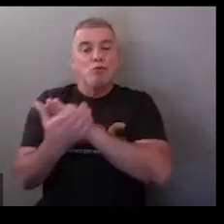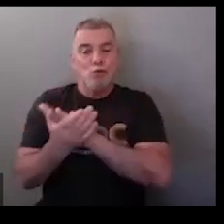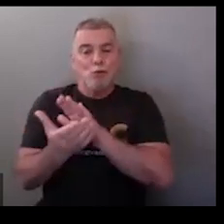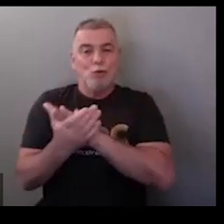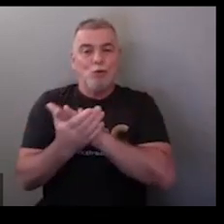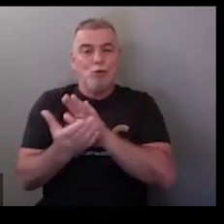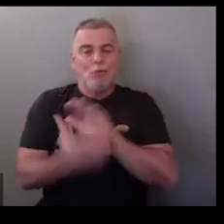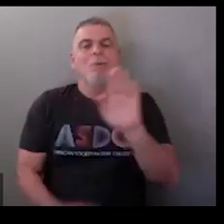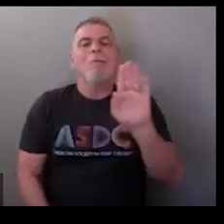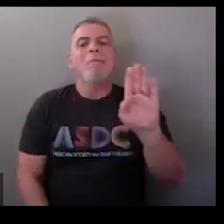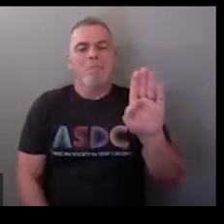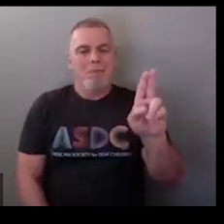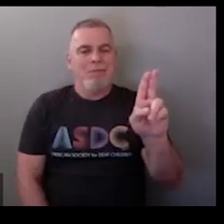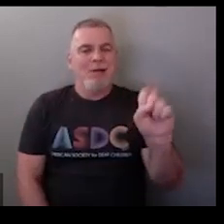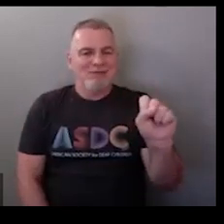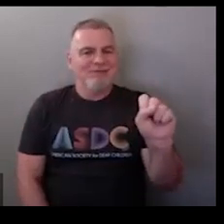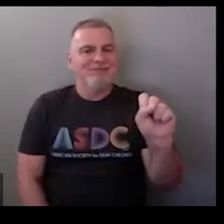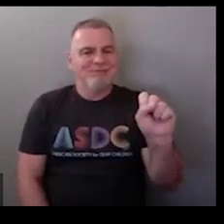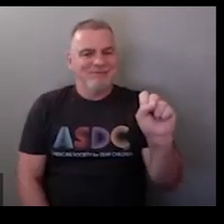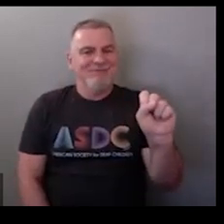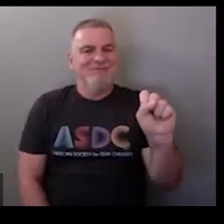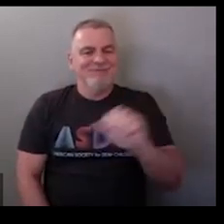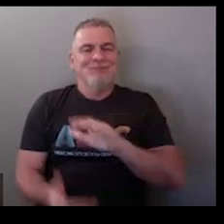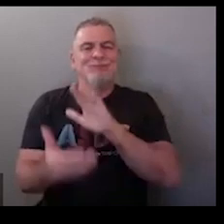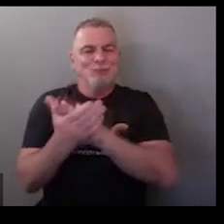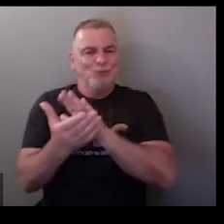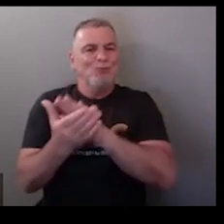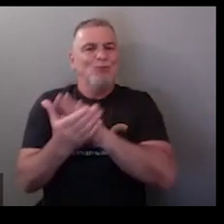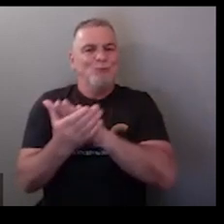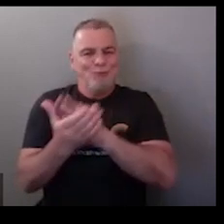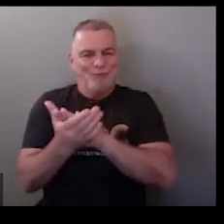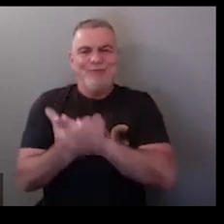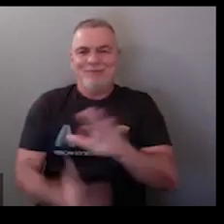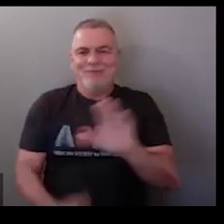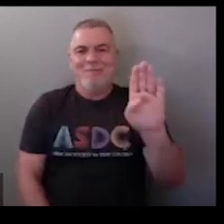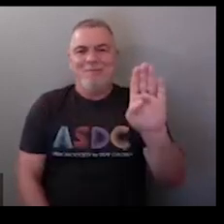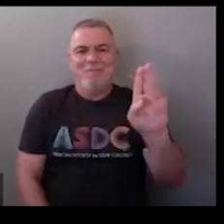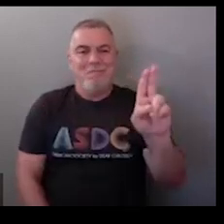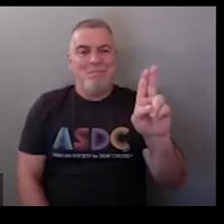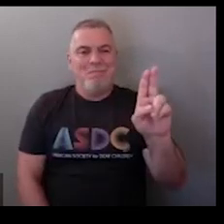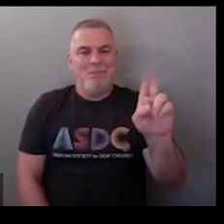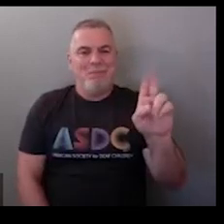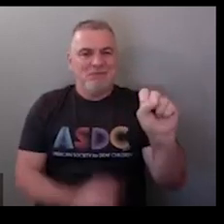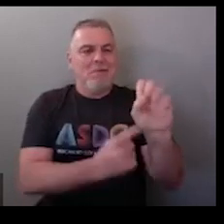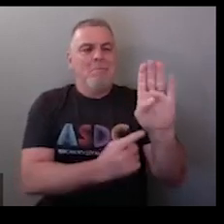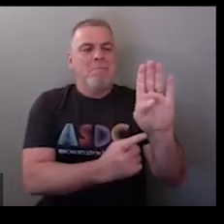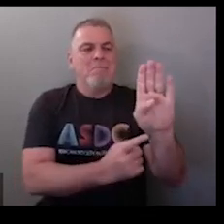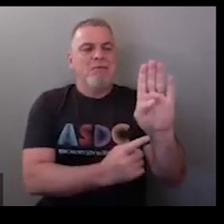bus so you could sign school and then bus bus is fingerspelled so bus